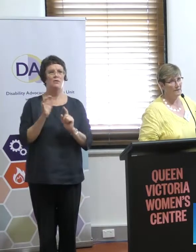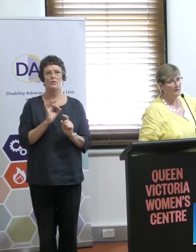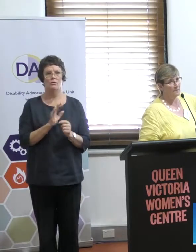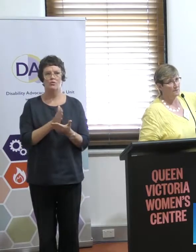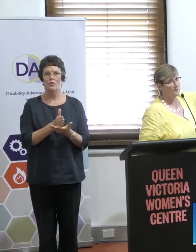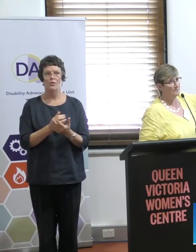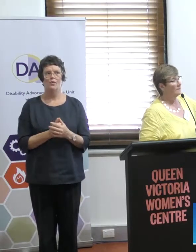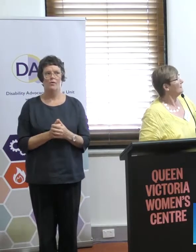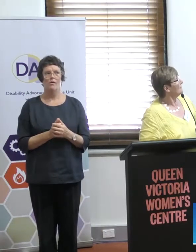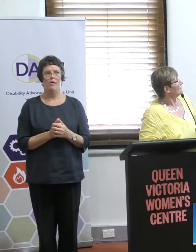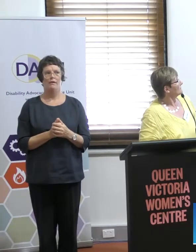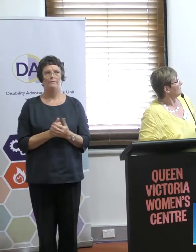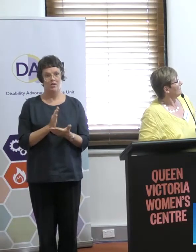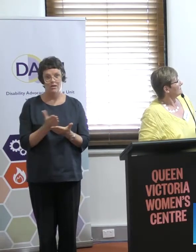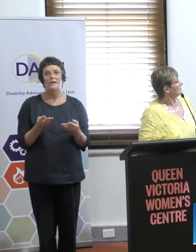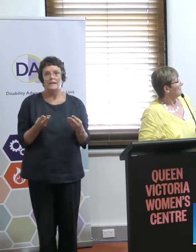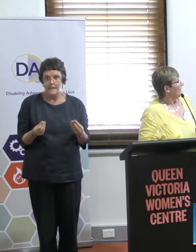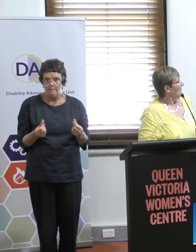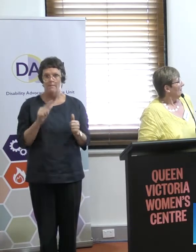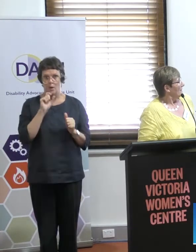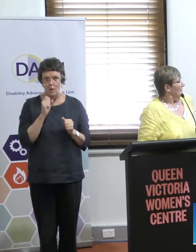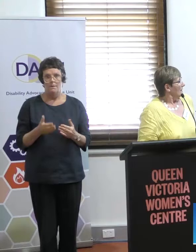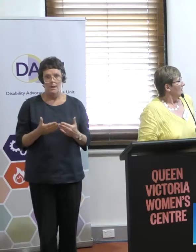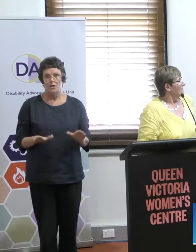They have to understand what's going to be lost.